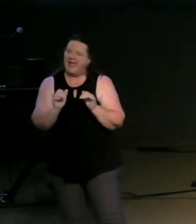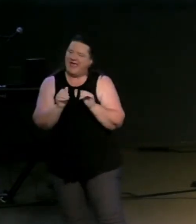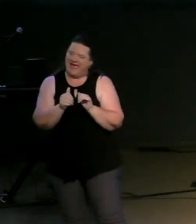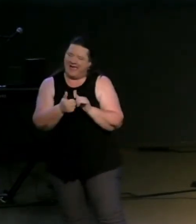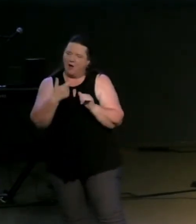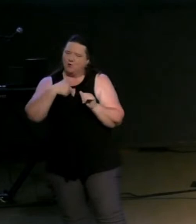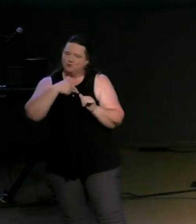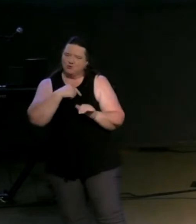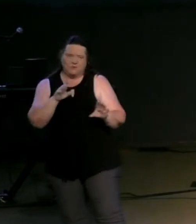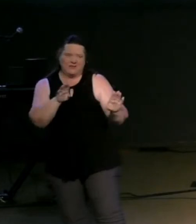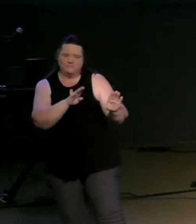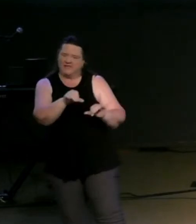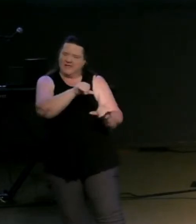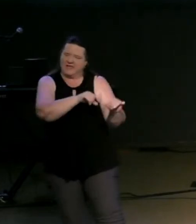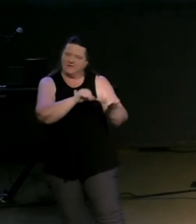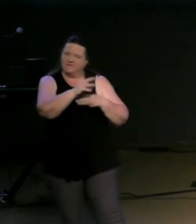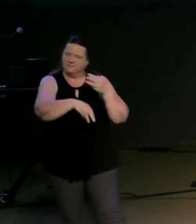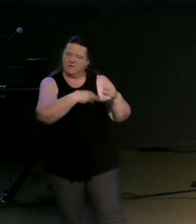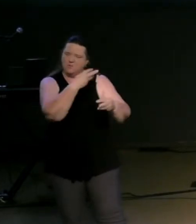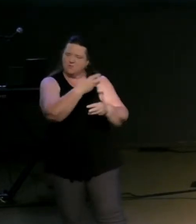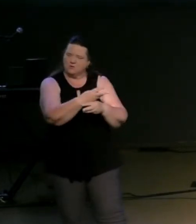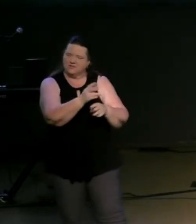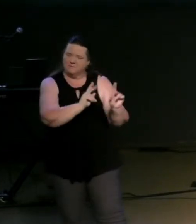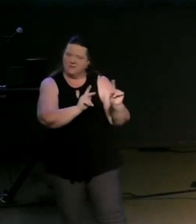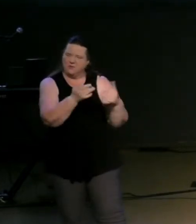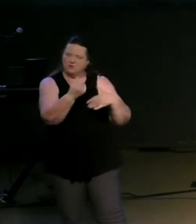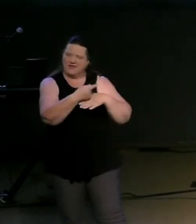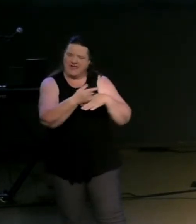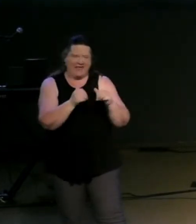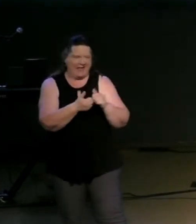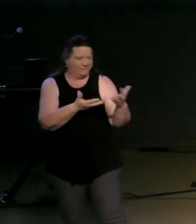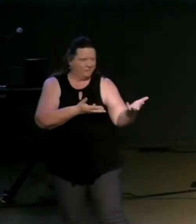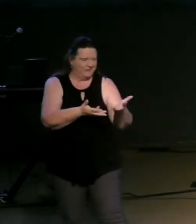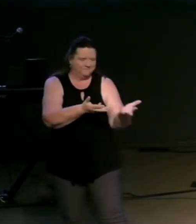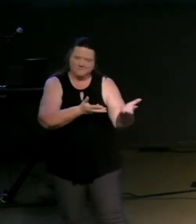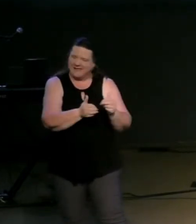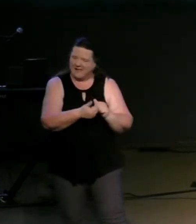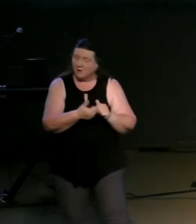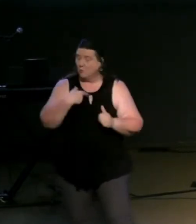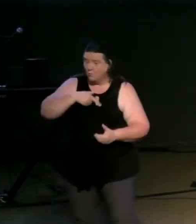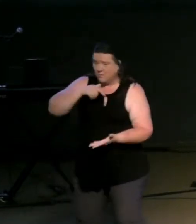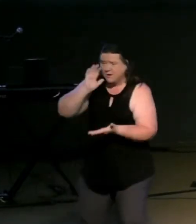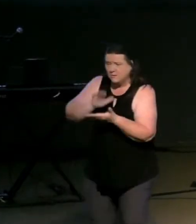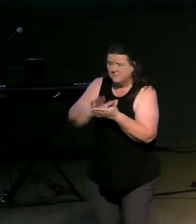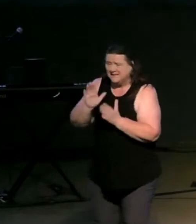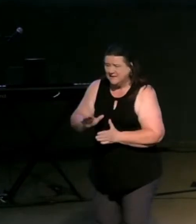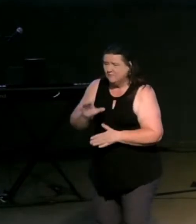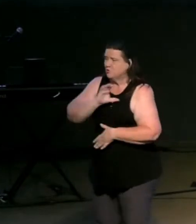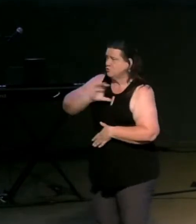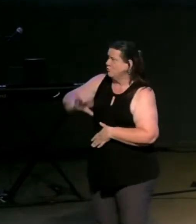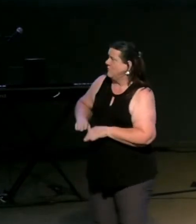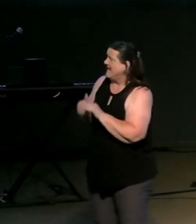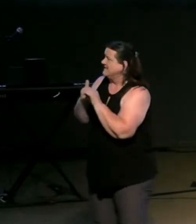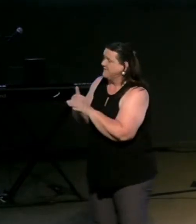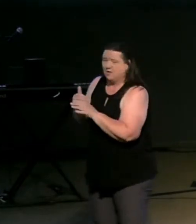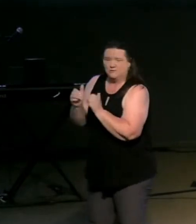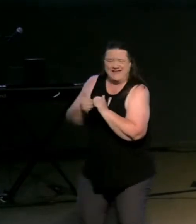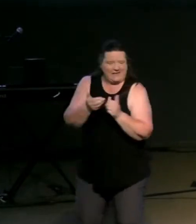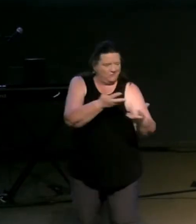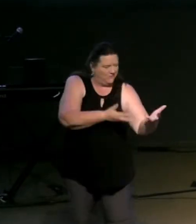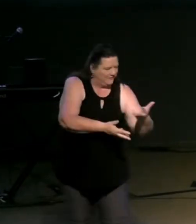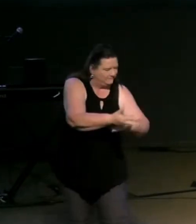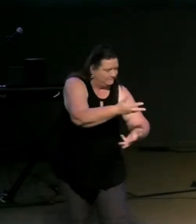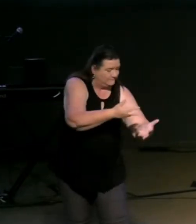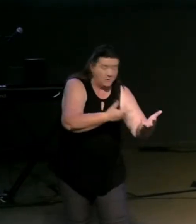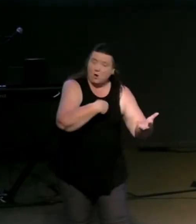uh people in the world today and as believers as christ followers are we different